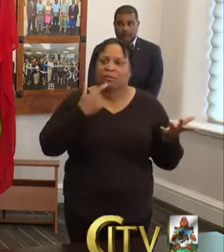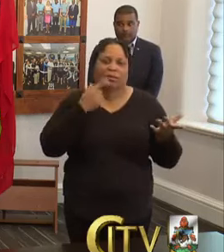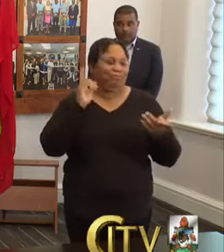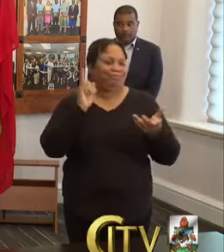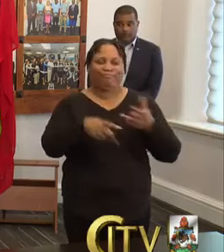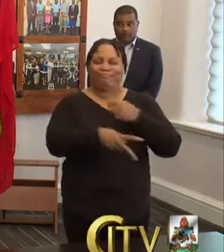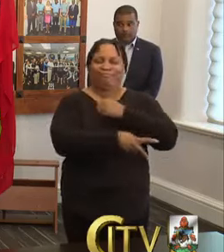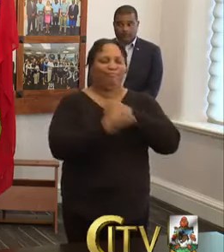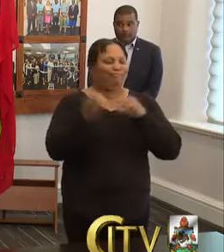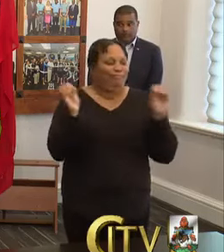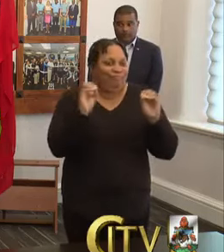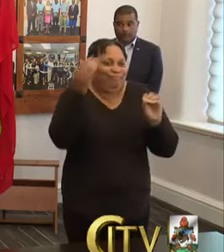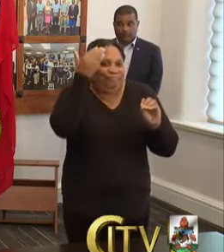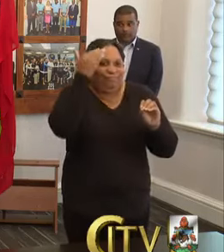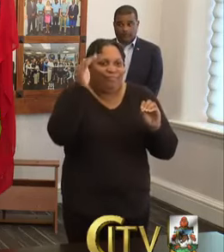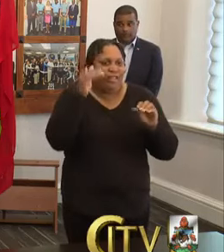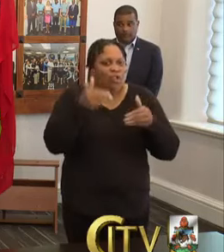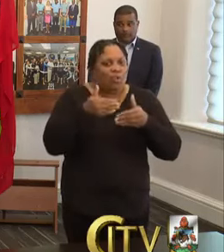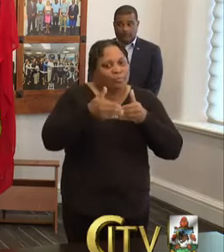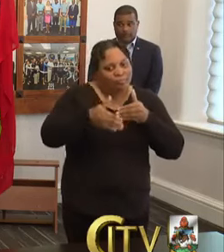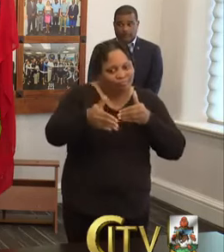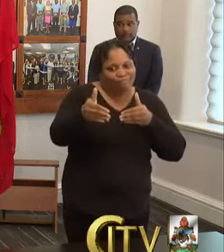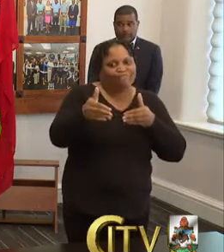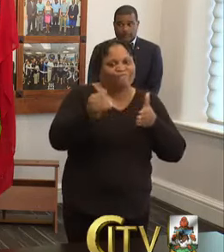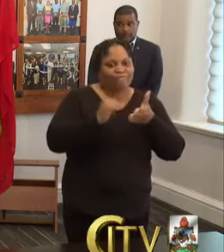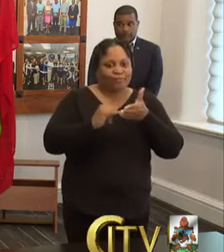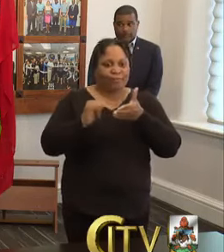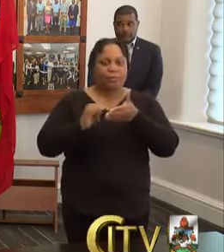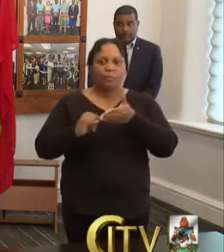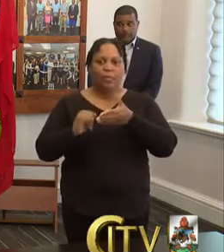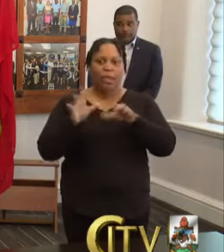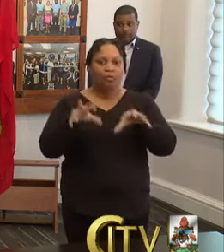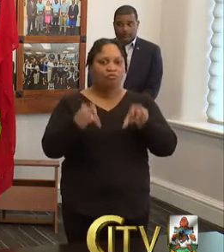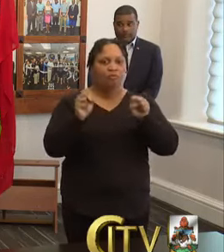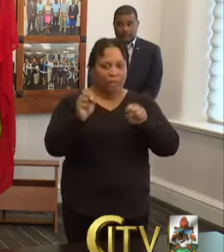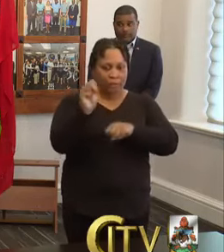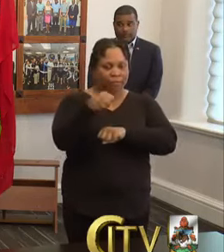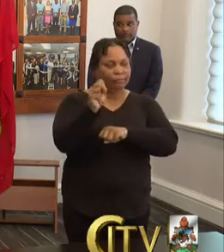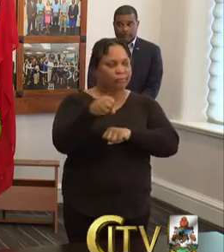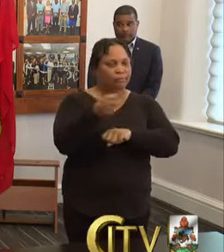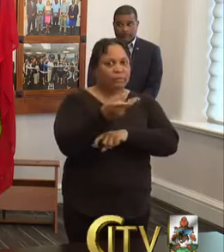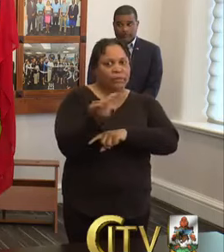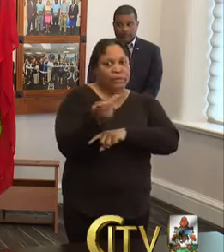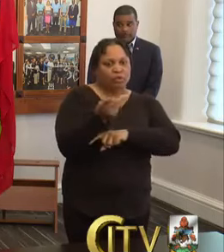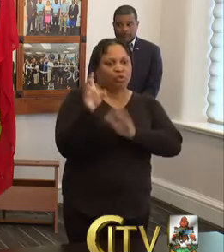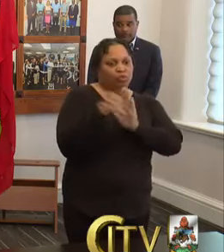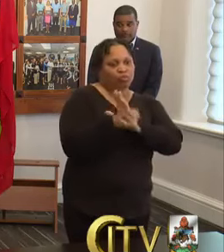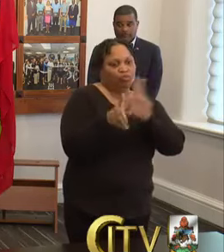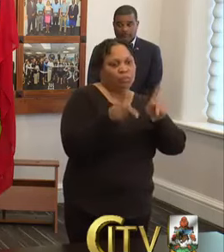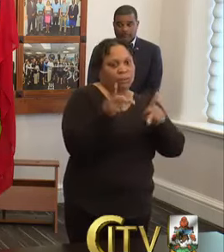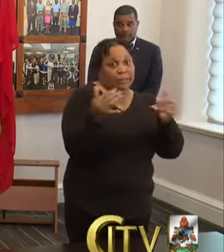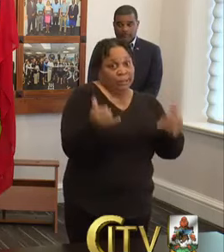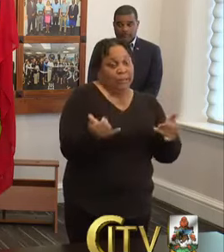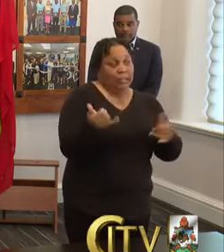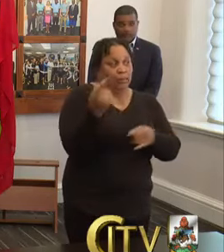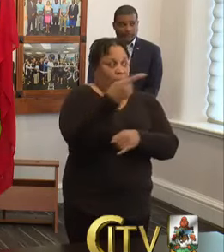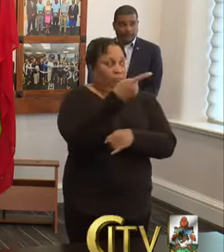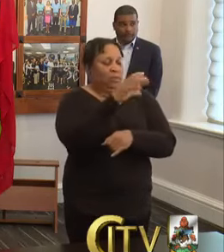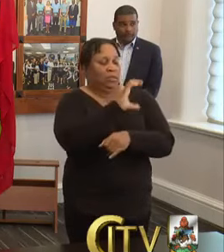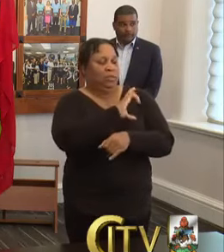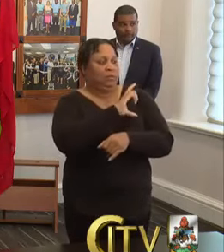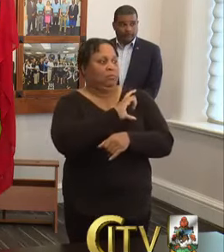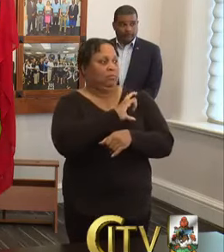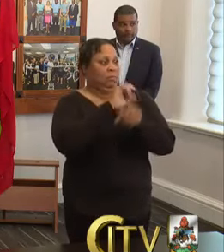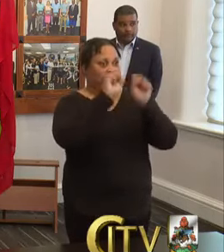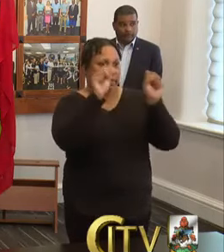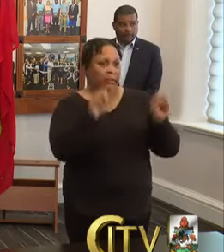as it is in an ongoing police investigation. A arrest was made and the culprits are now in police custody. And can you say anything about